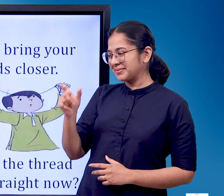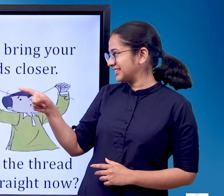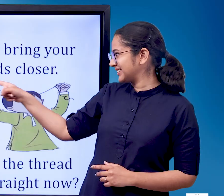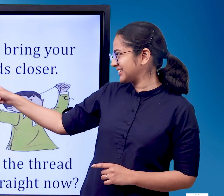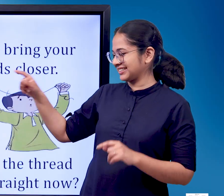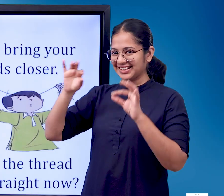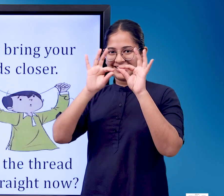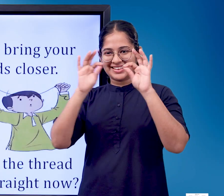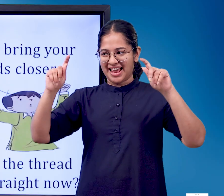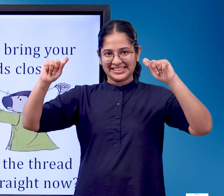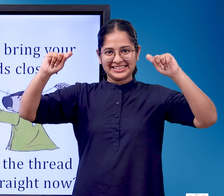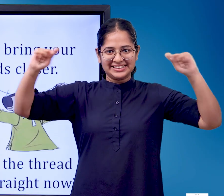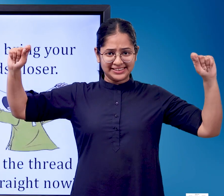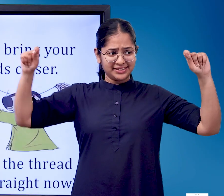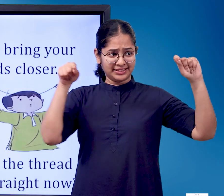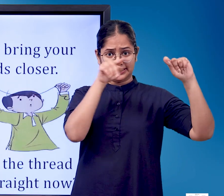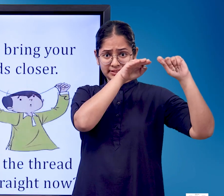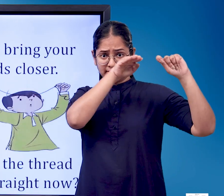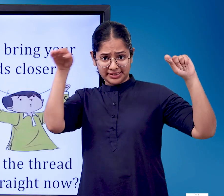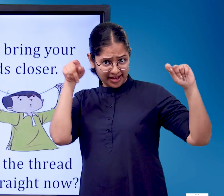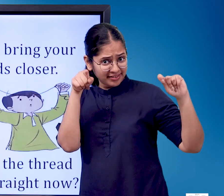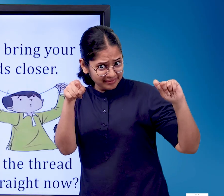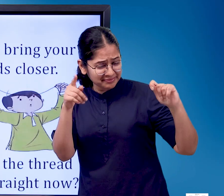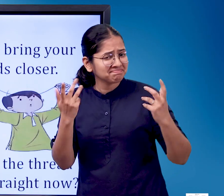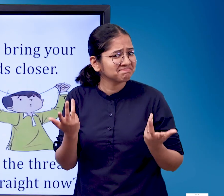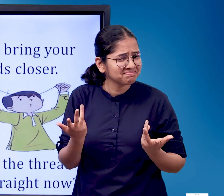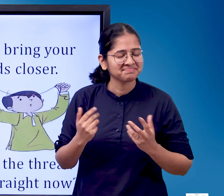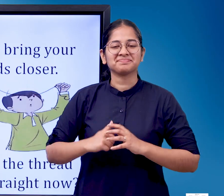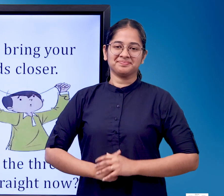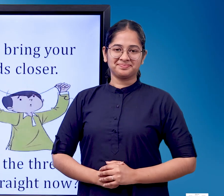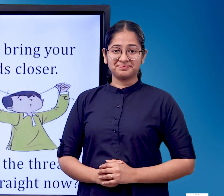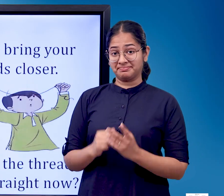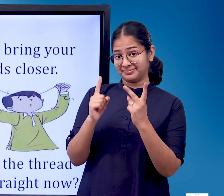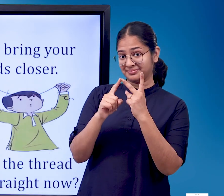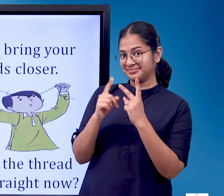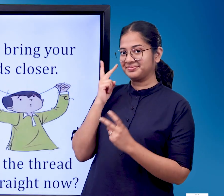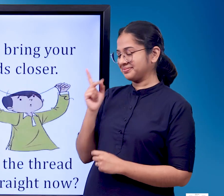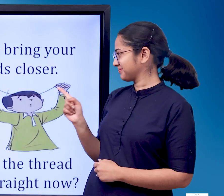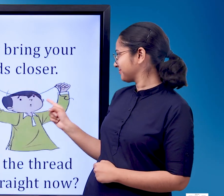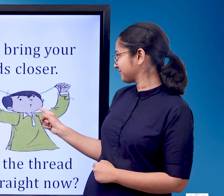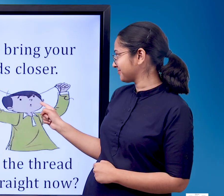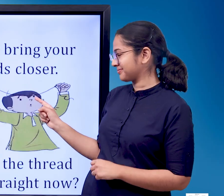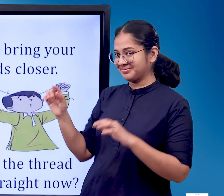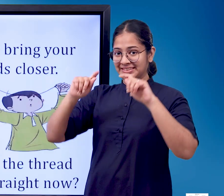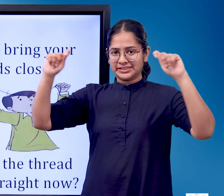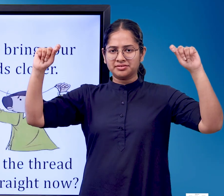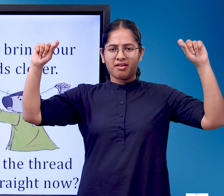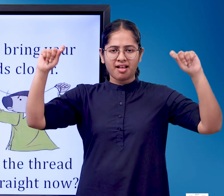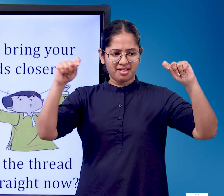Here we can see the image of a boy holding two ends of a thread in his hands Now bring your hands